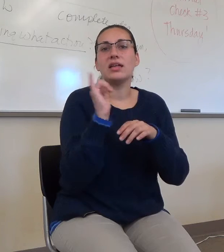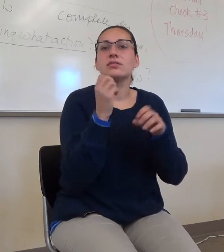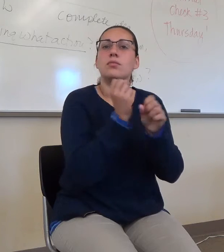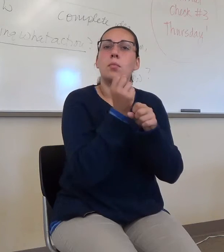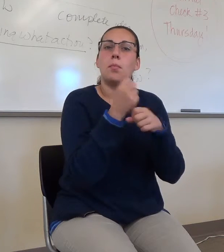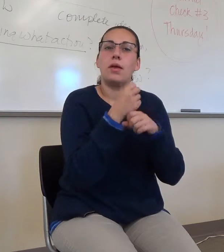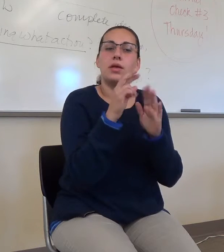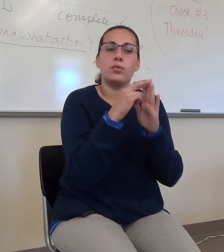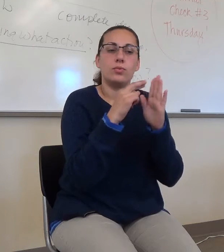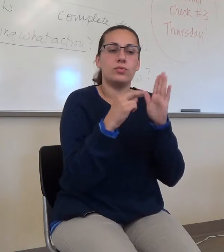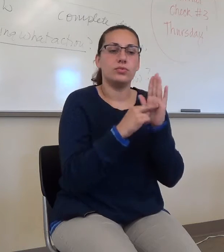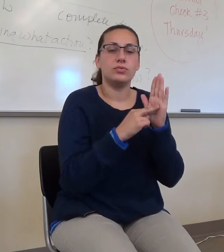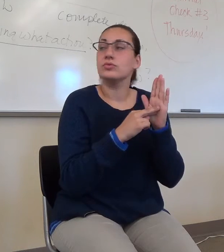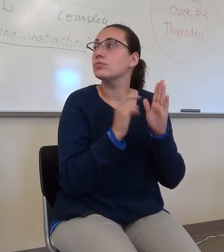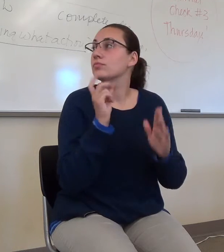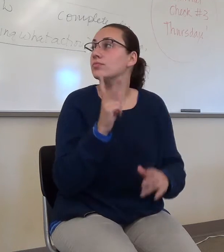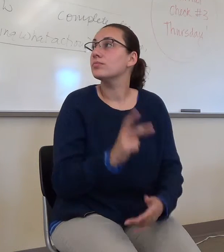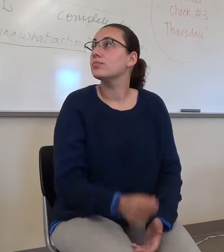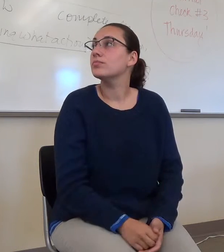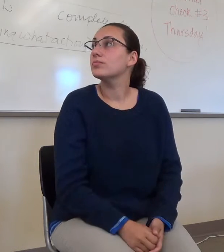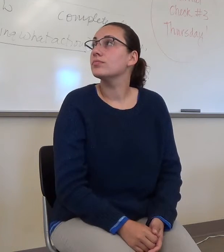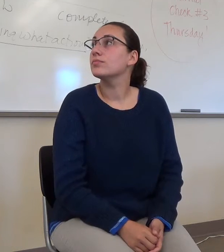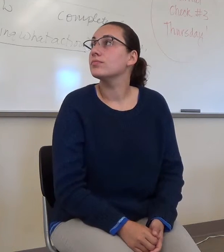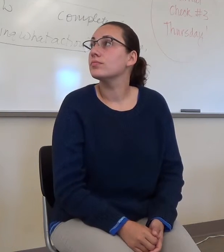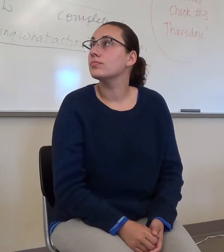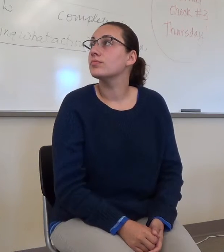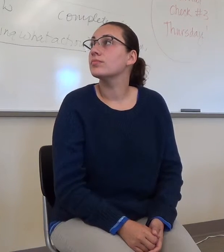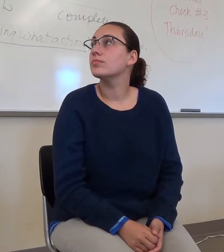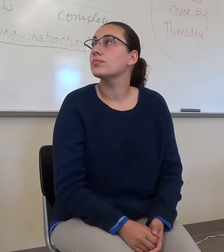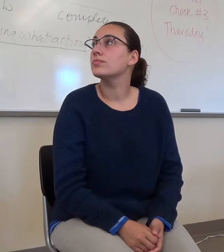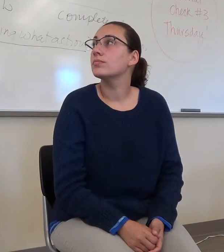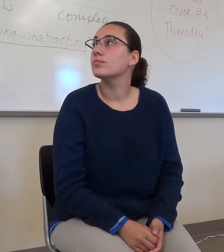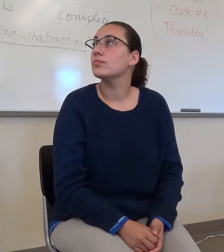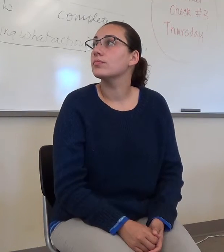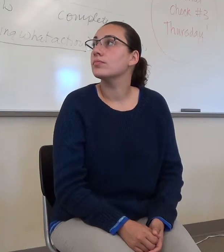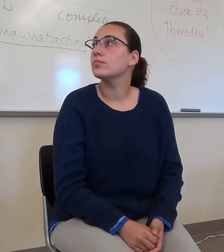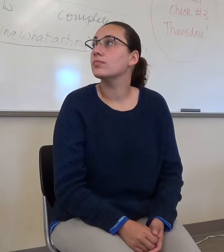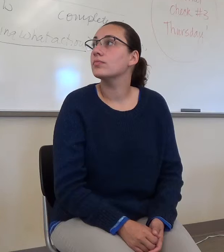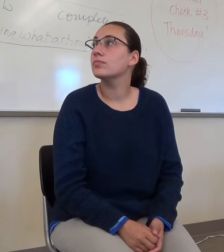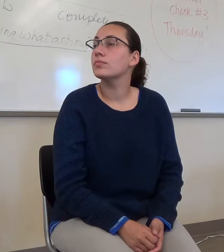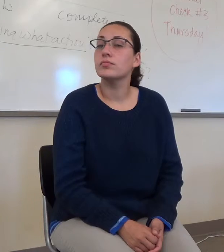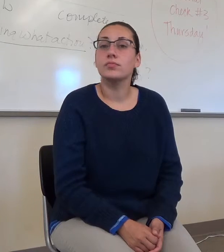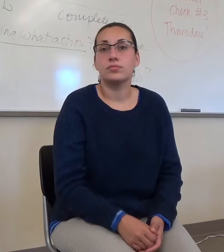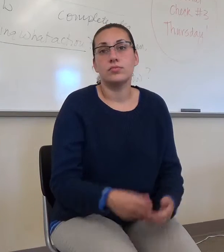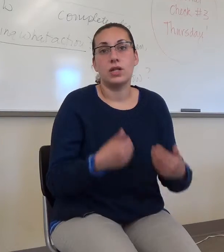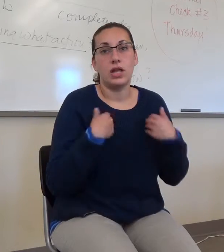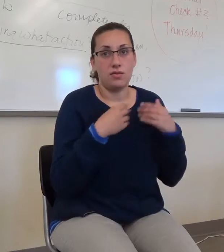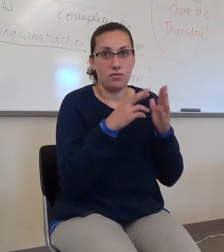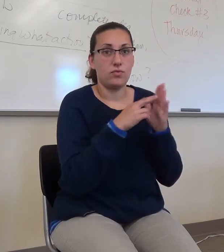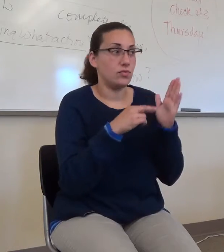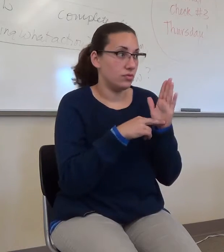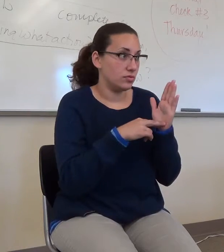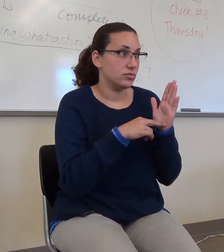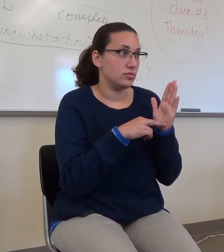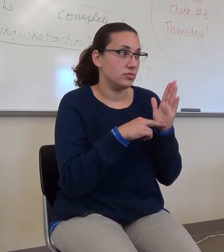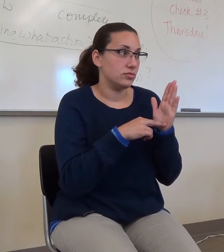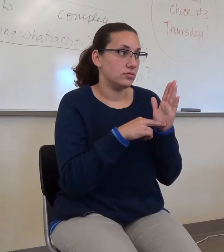Okay. So, they gave the rules. And then what's this stuff?